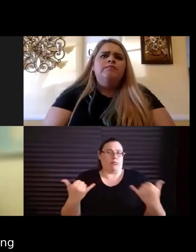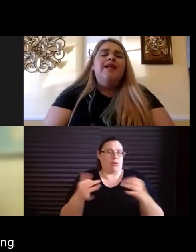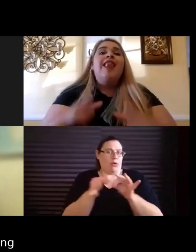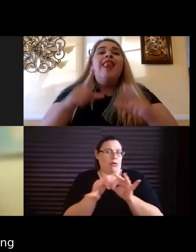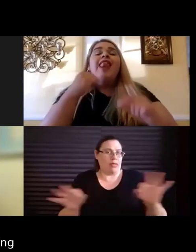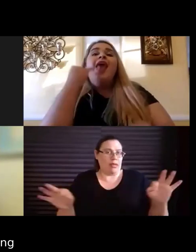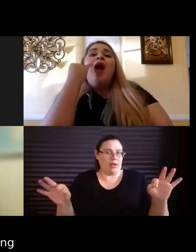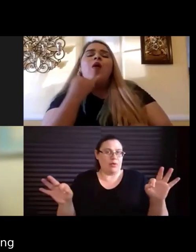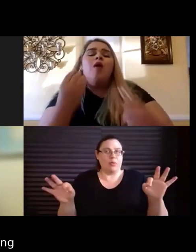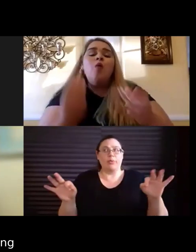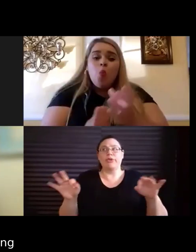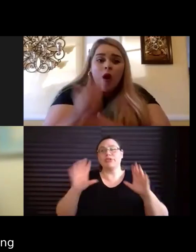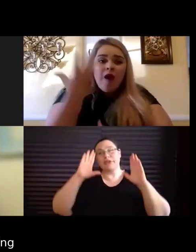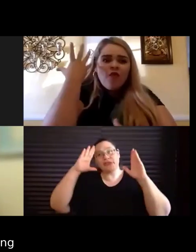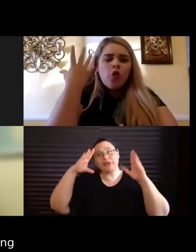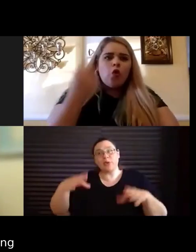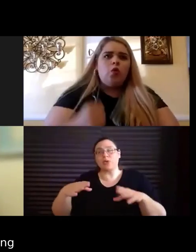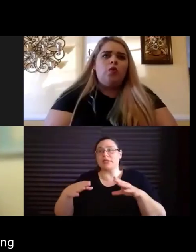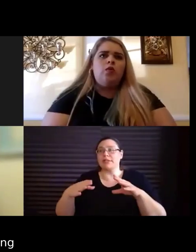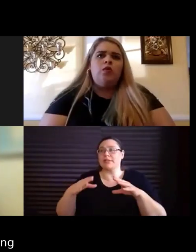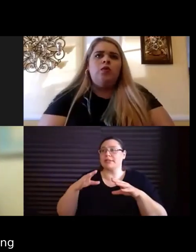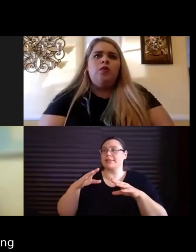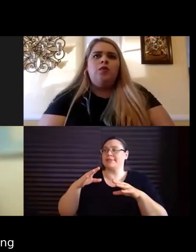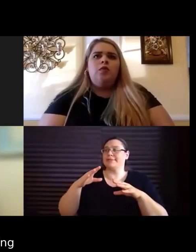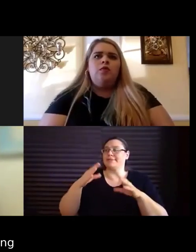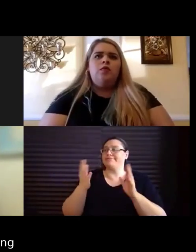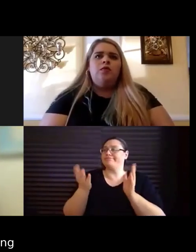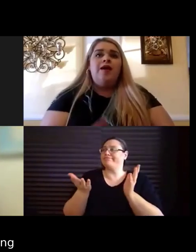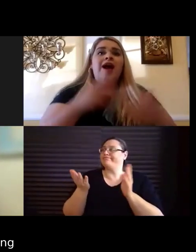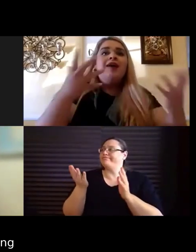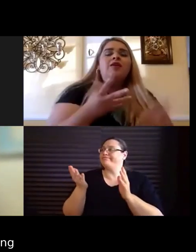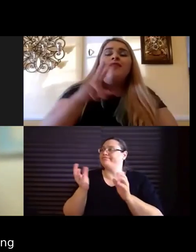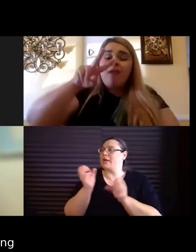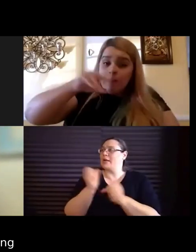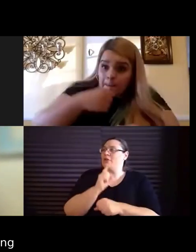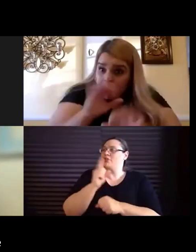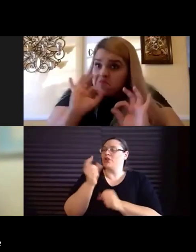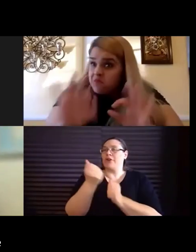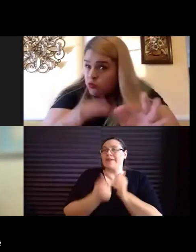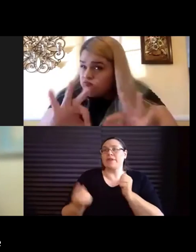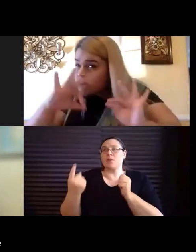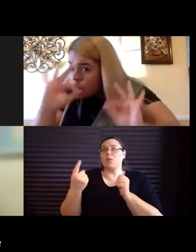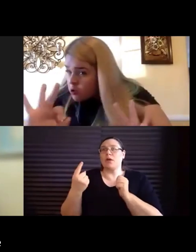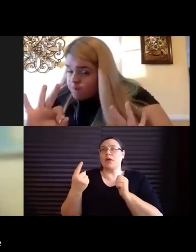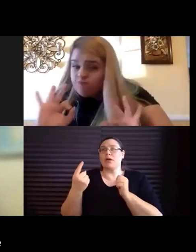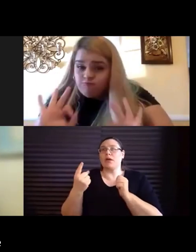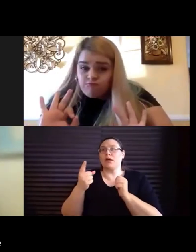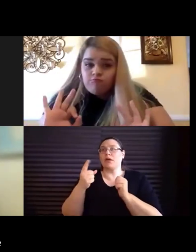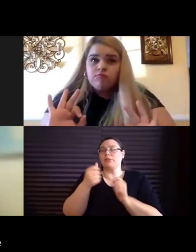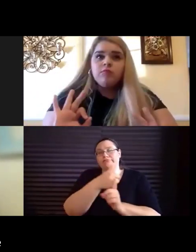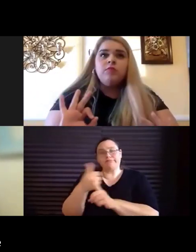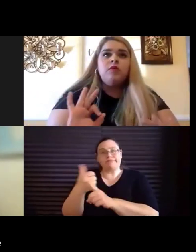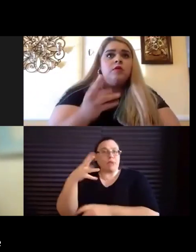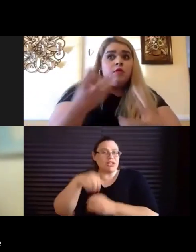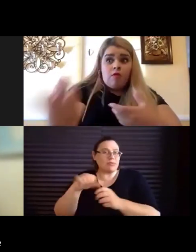focused around making sure that everyone who's participating in the sport is figuring out